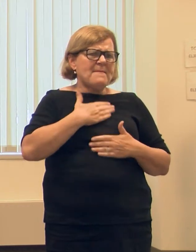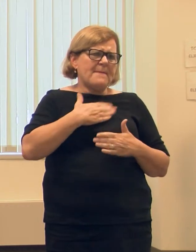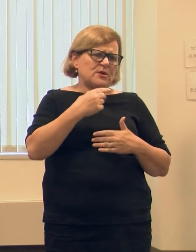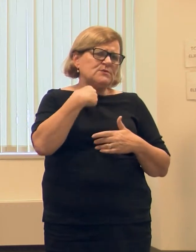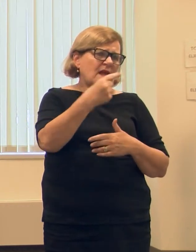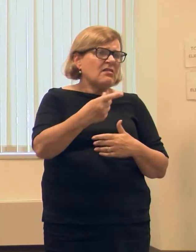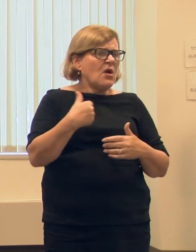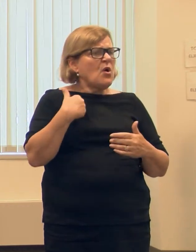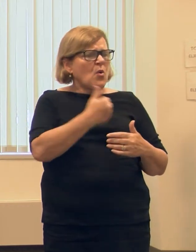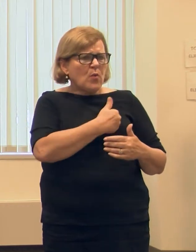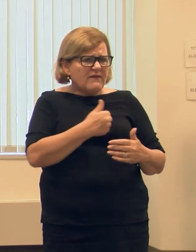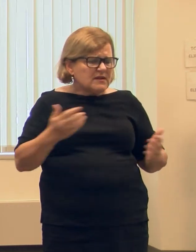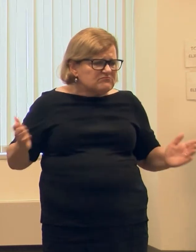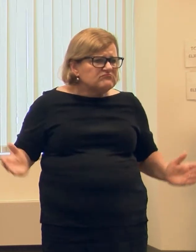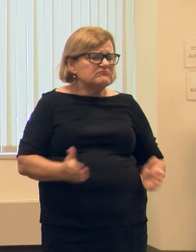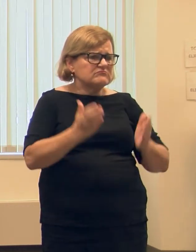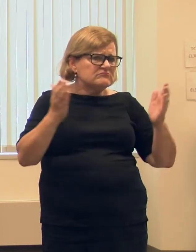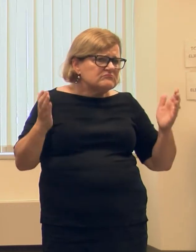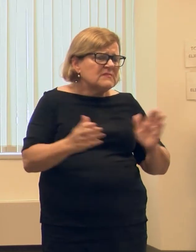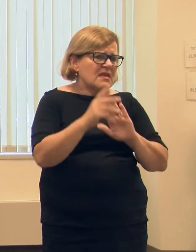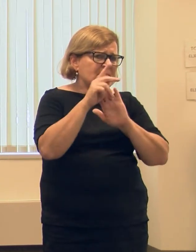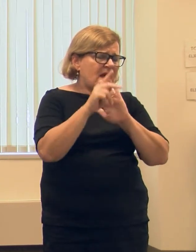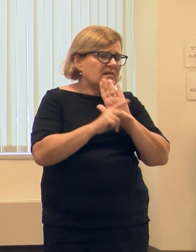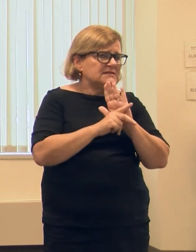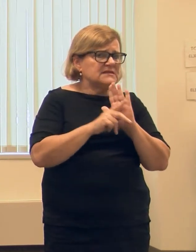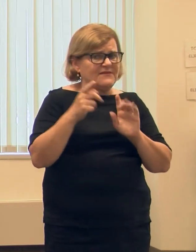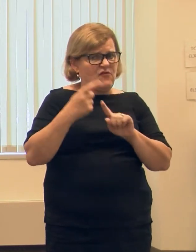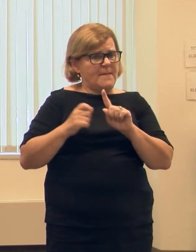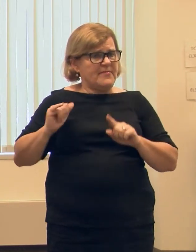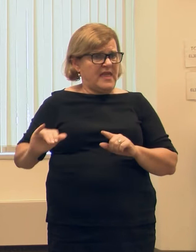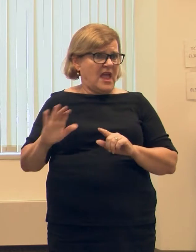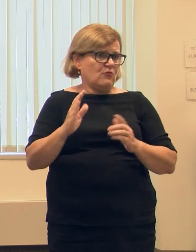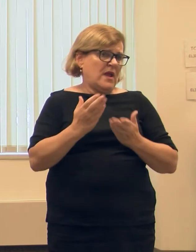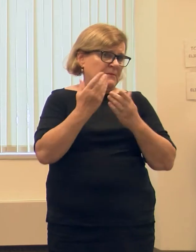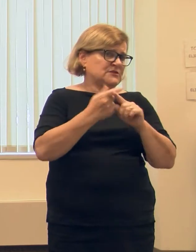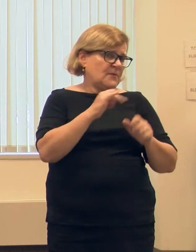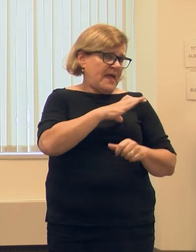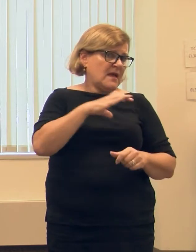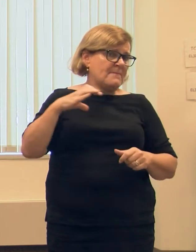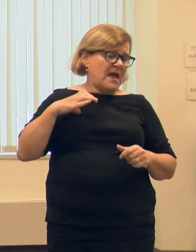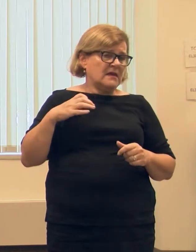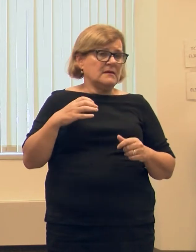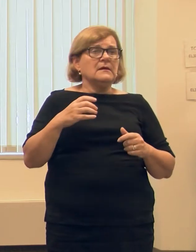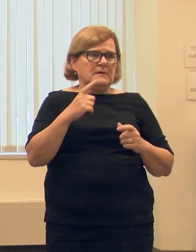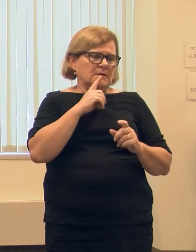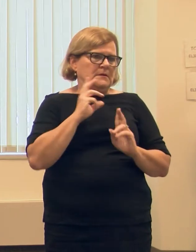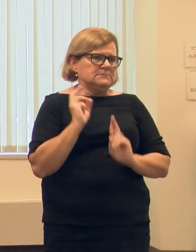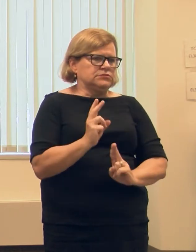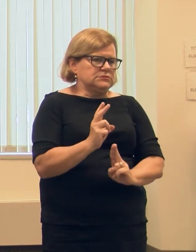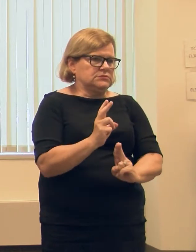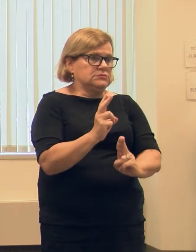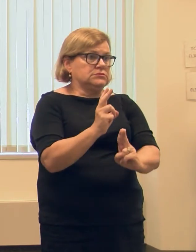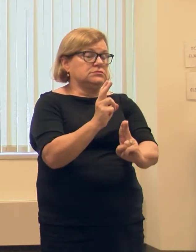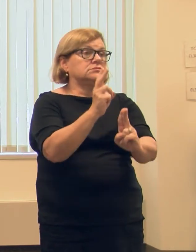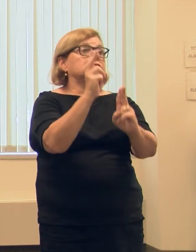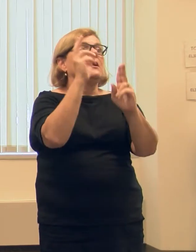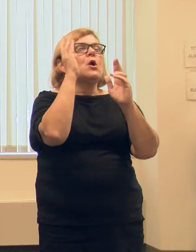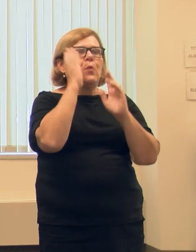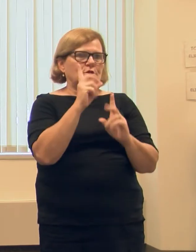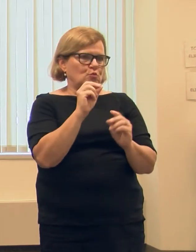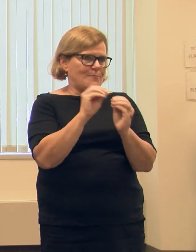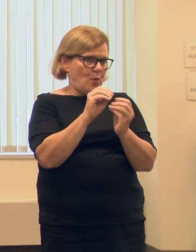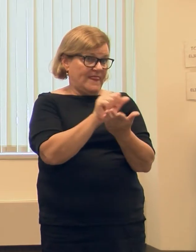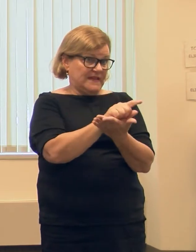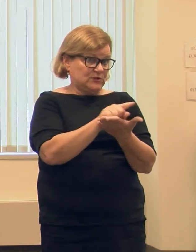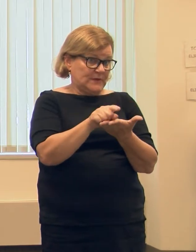that we have been advancing the policies of the recommendations of this committee in record pace. We're on schedule to do even more